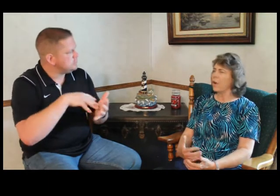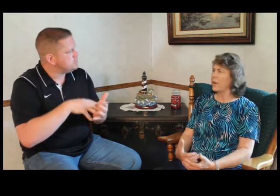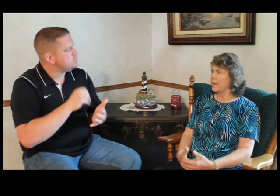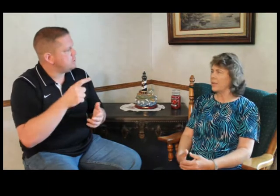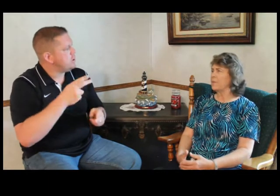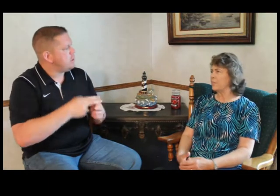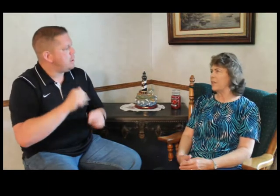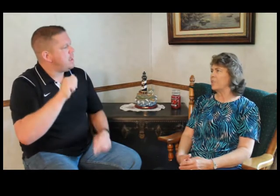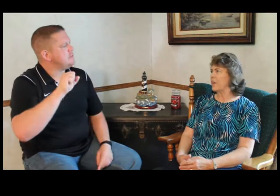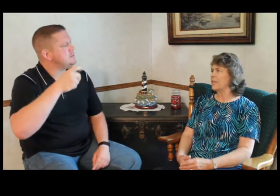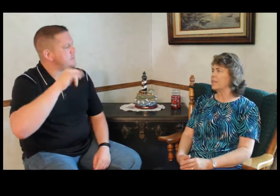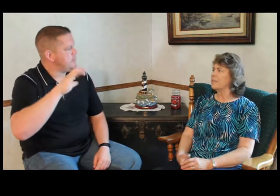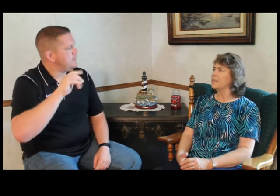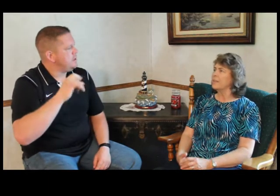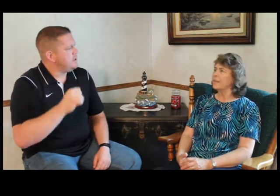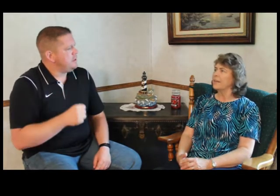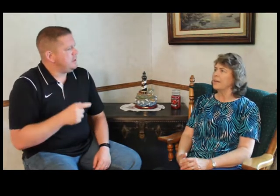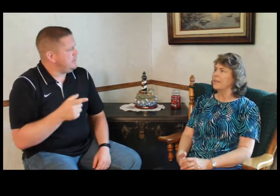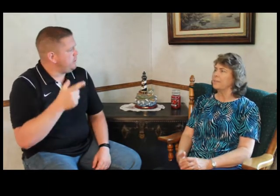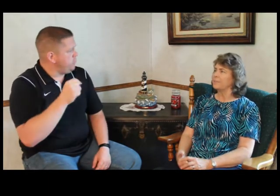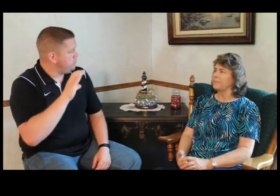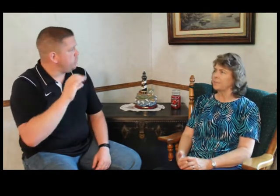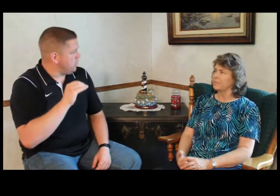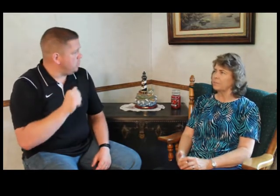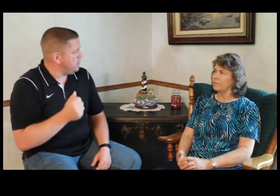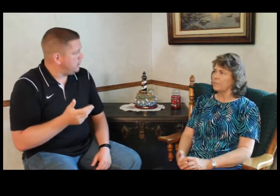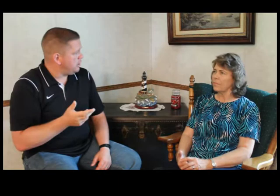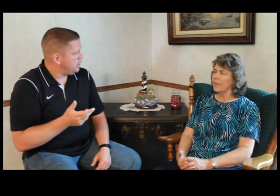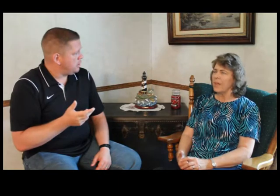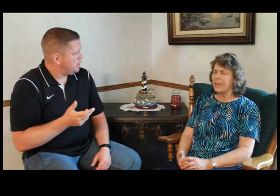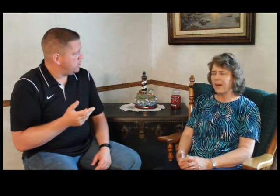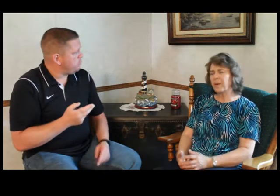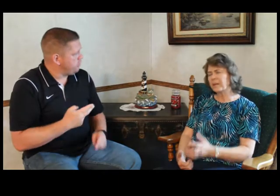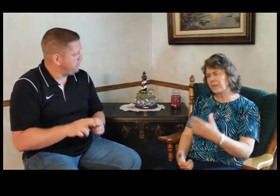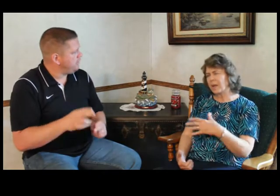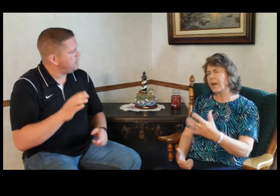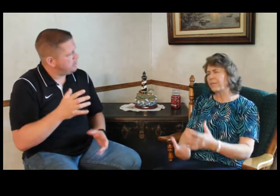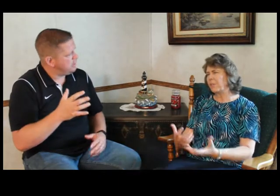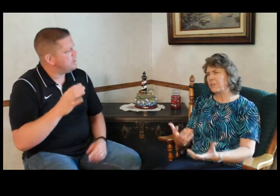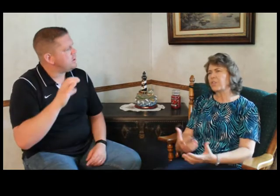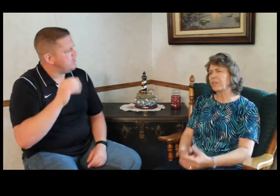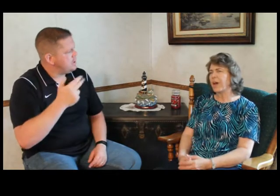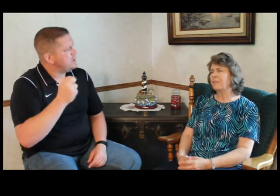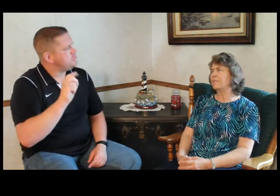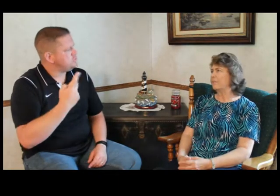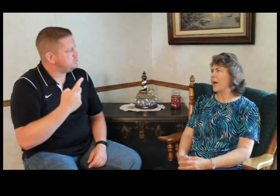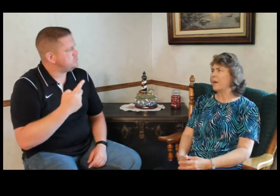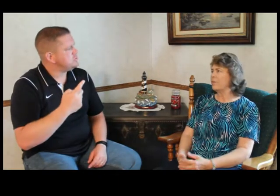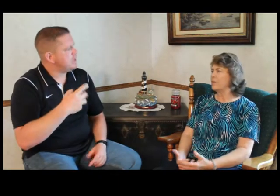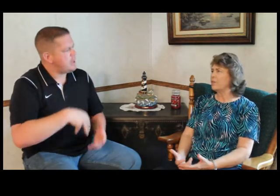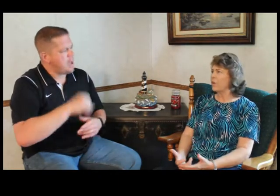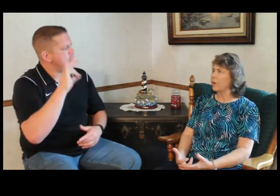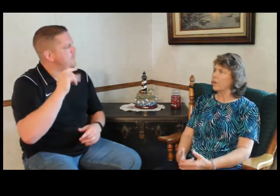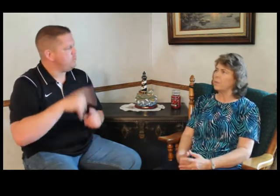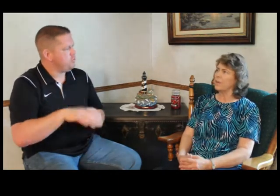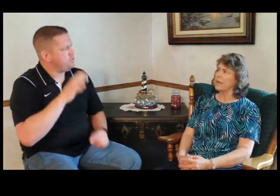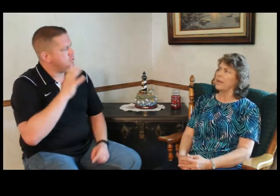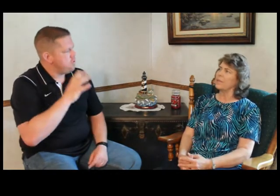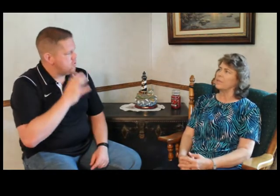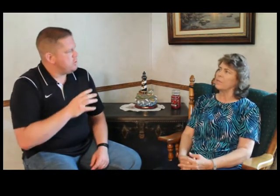call it aseptic meningitis. He went into a coma. Yeah, well, he was just kind of out of it. Couldn't talk and communicate and so